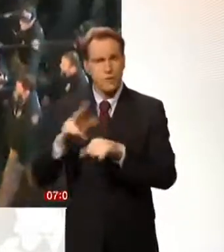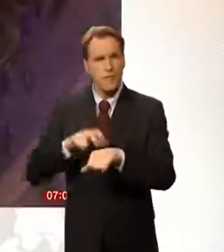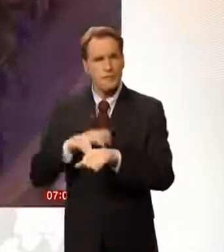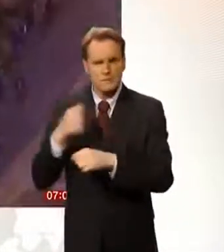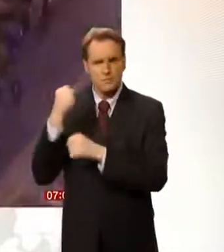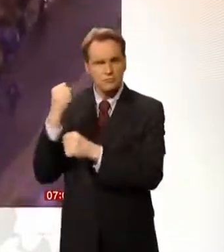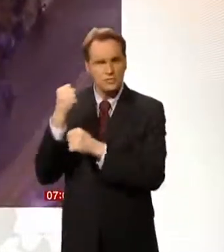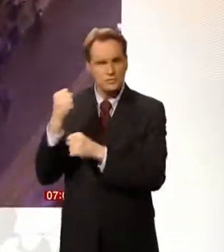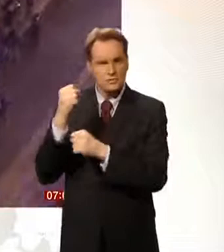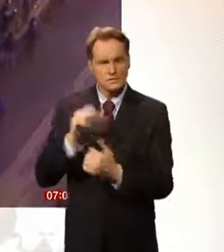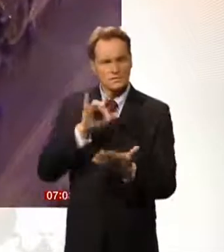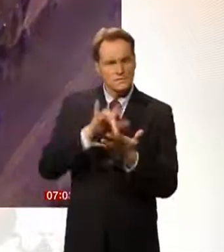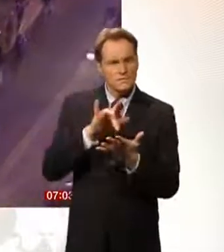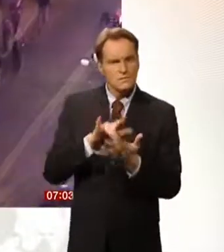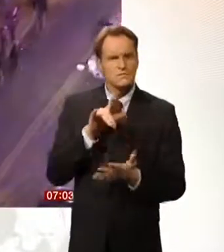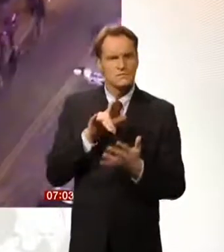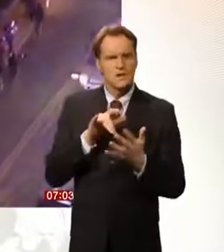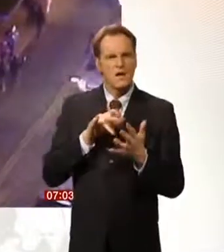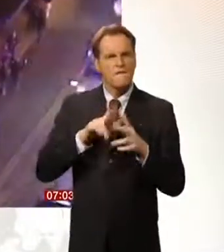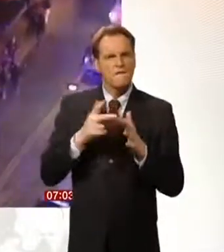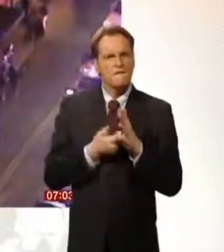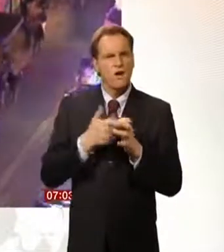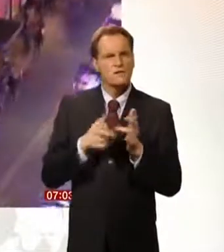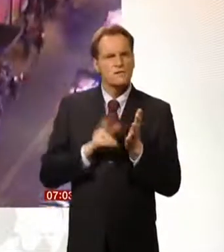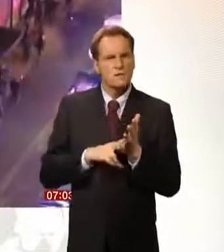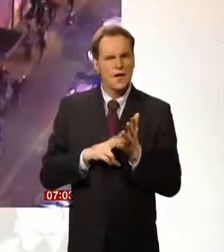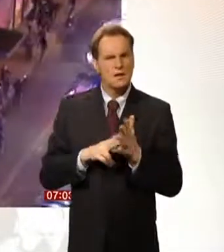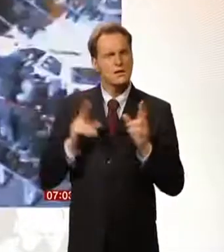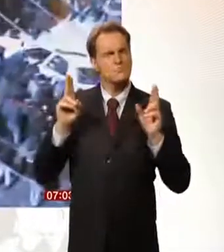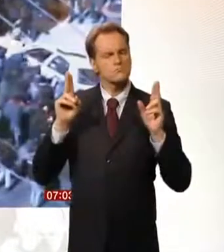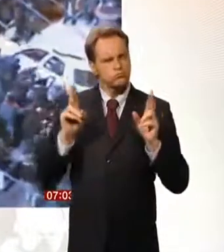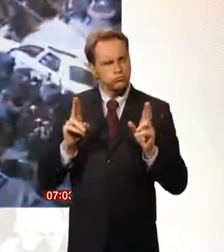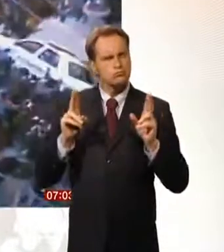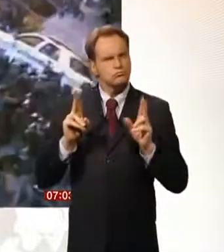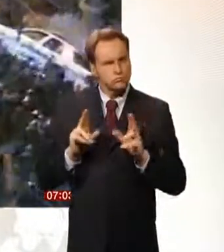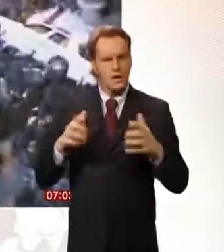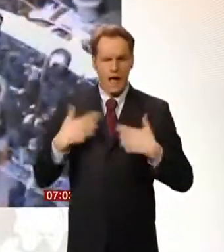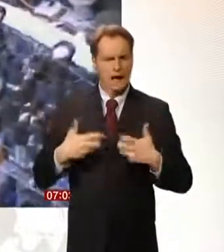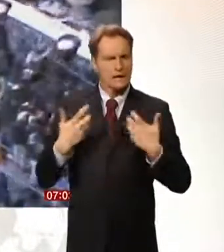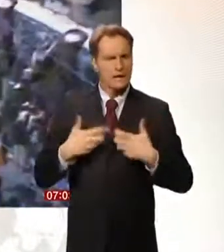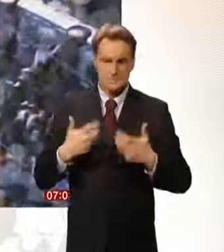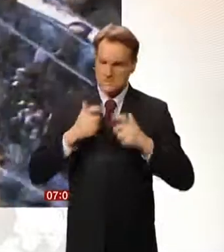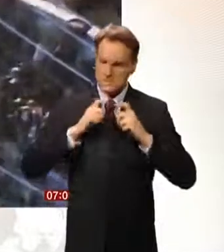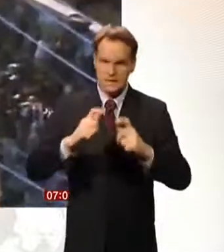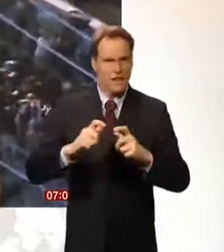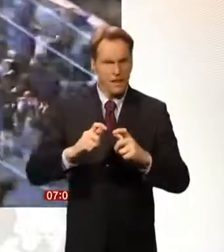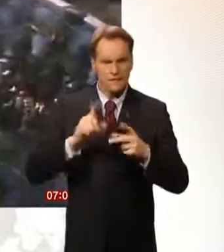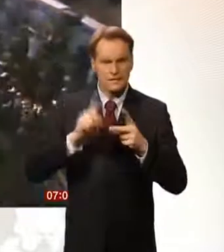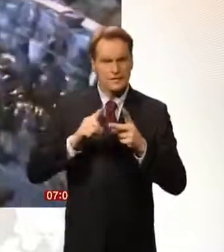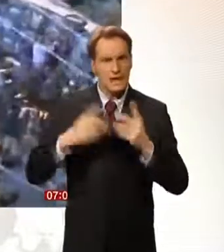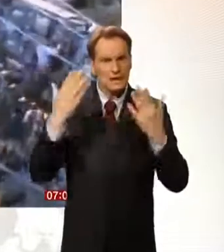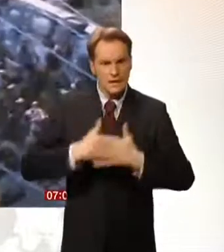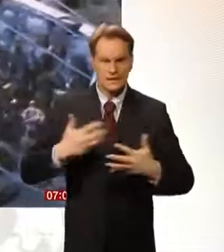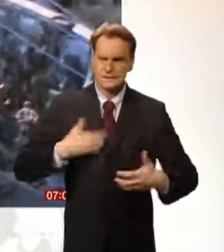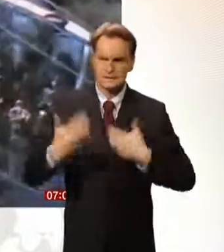In Ferguson it was less violent than the night before. But the anger and the tension hasn't gone away. Rajini